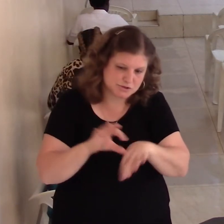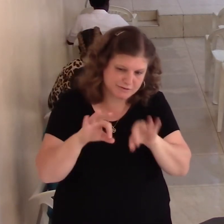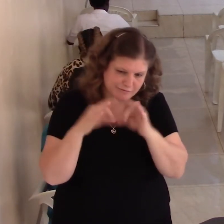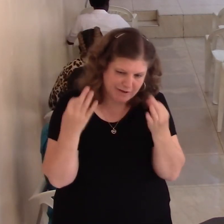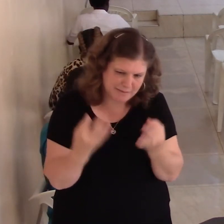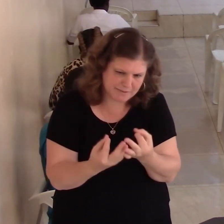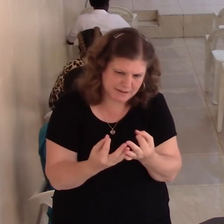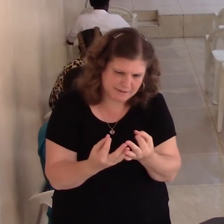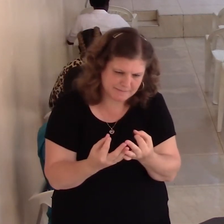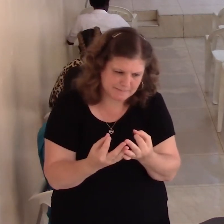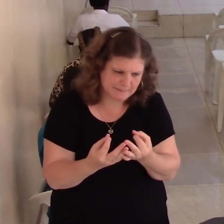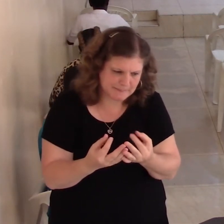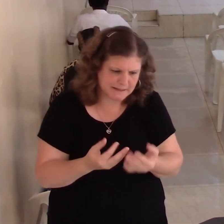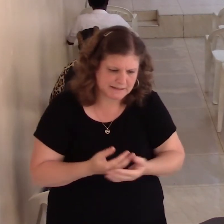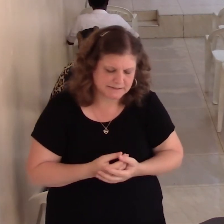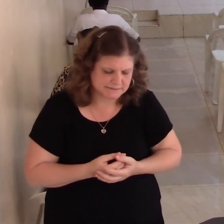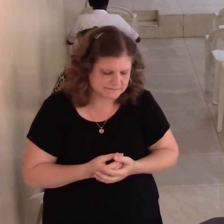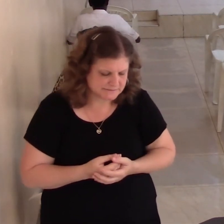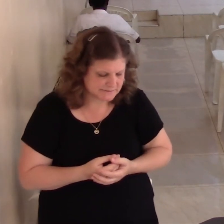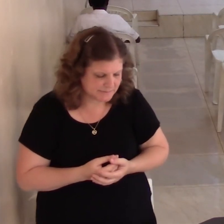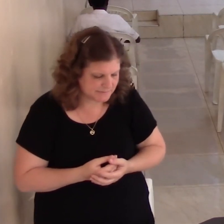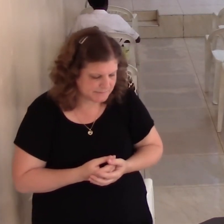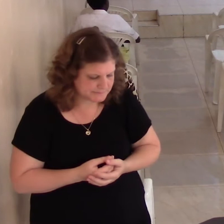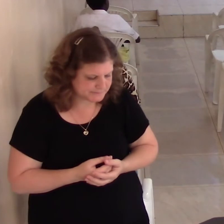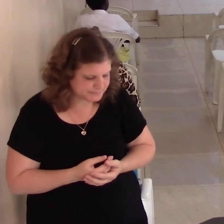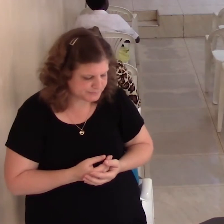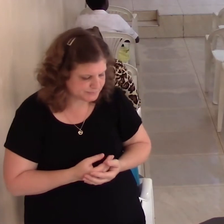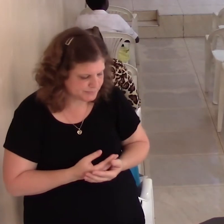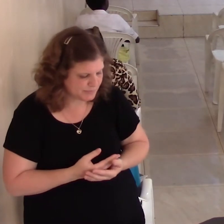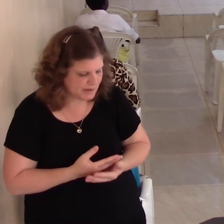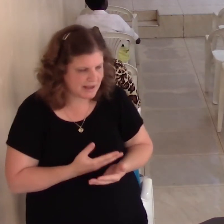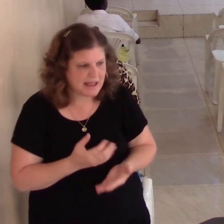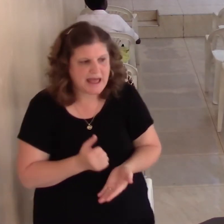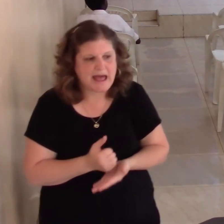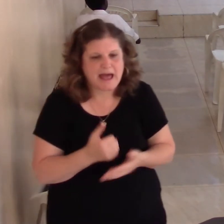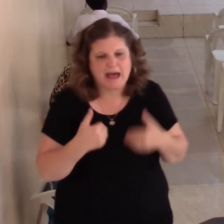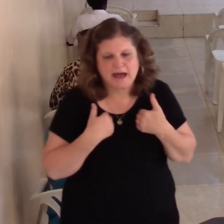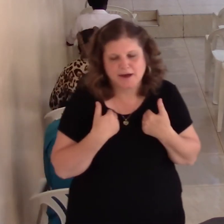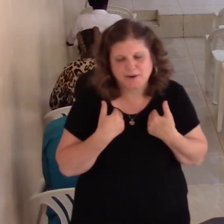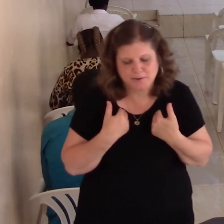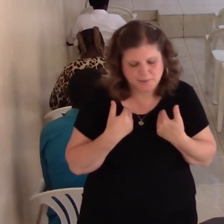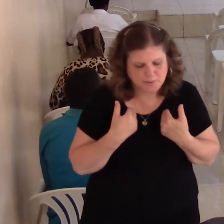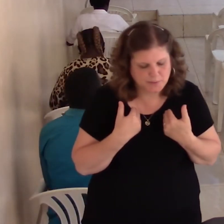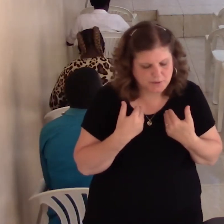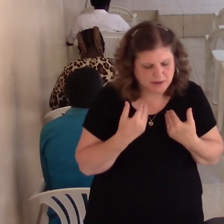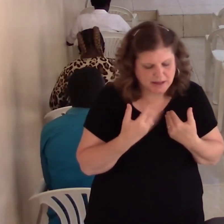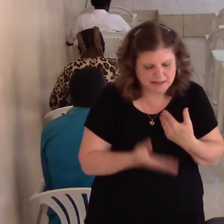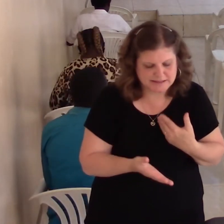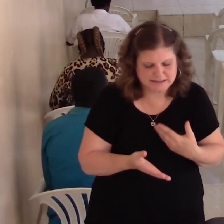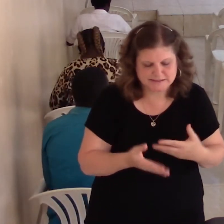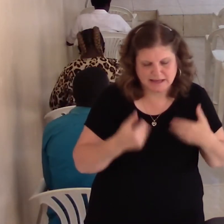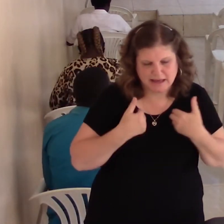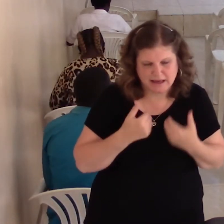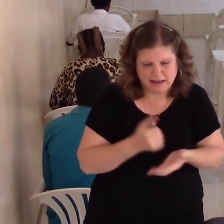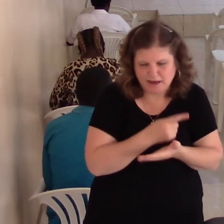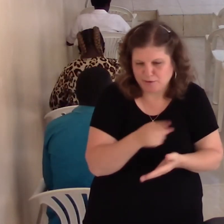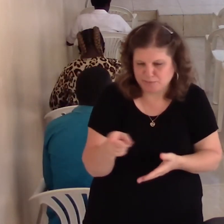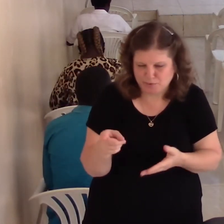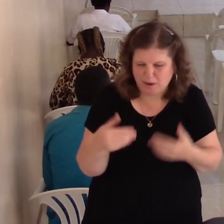Is this something? What is this? impact will this not be in your life? And by the way, God knows your heart. God knows your